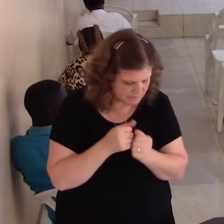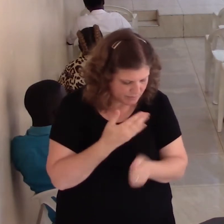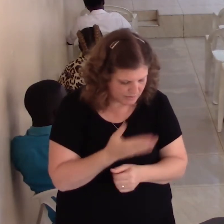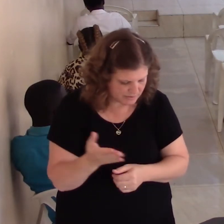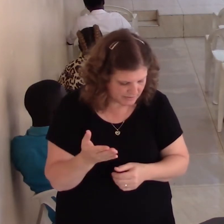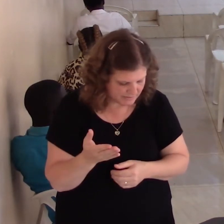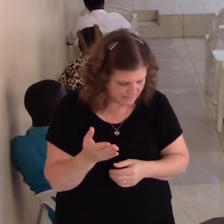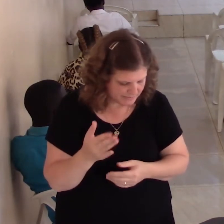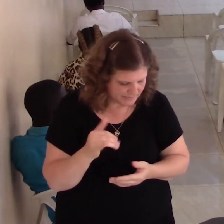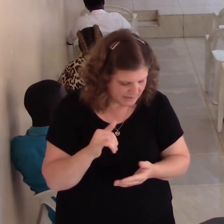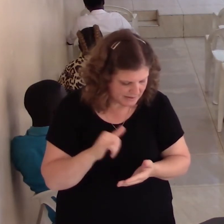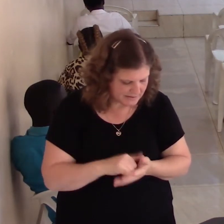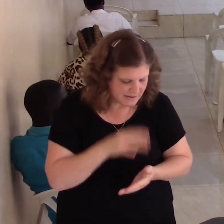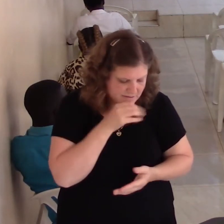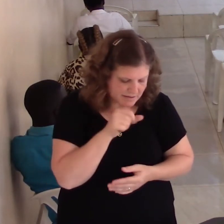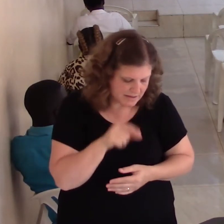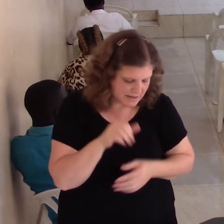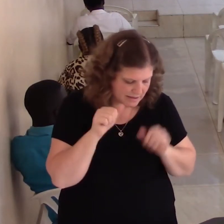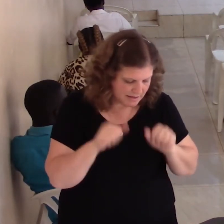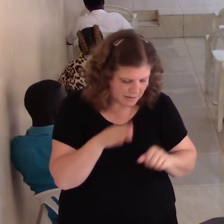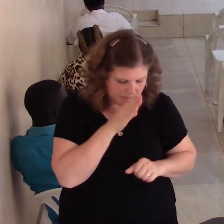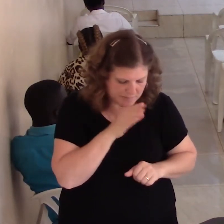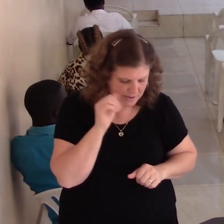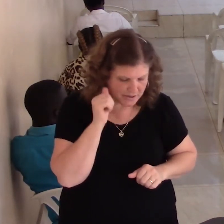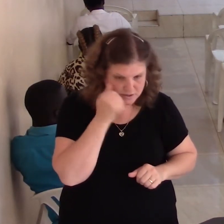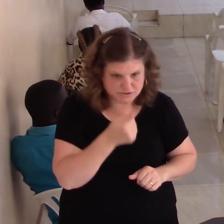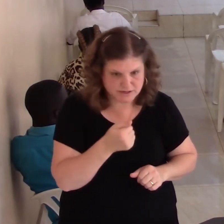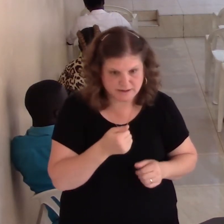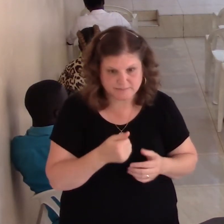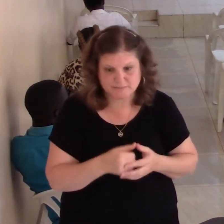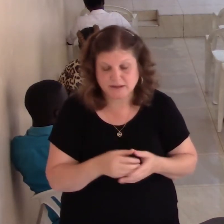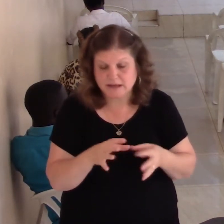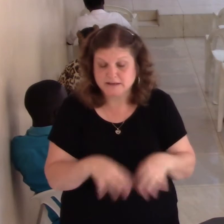with one another, it's important for us to be right with one another.